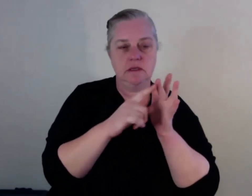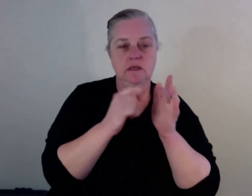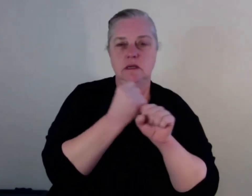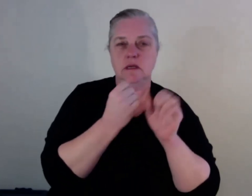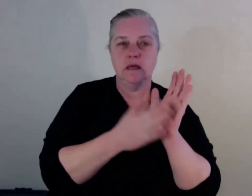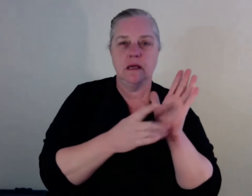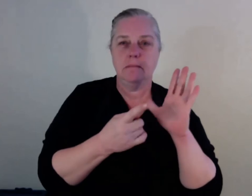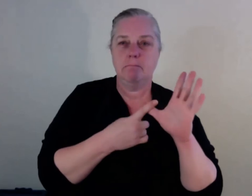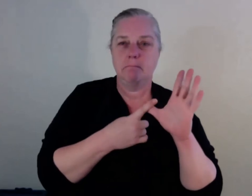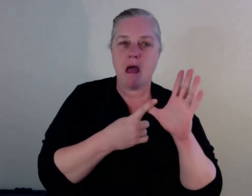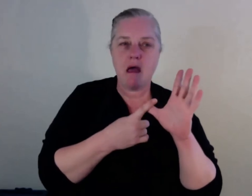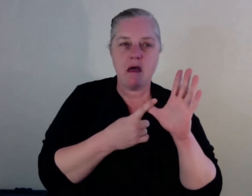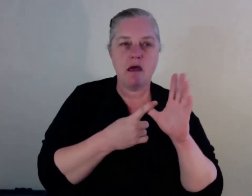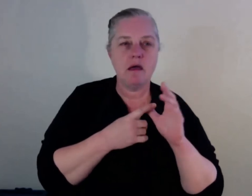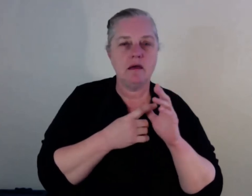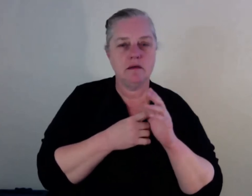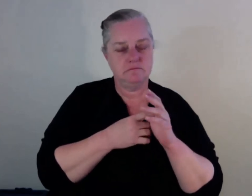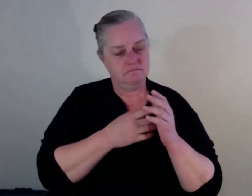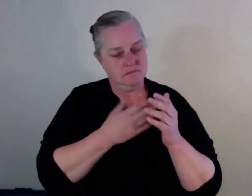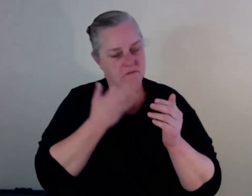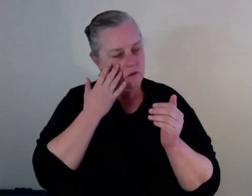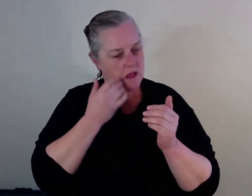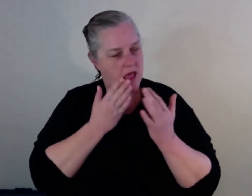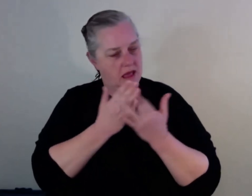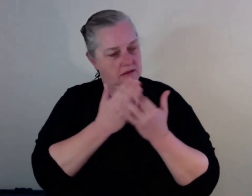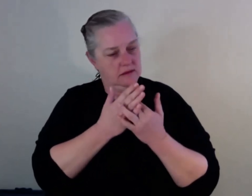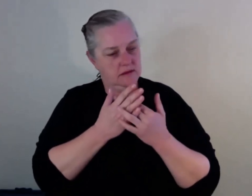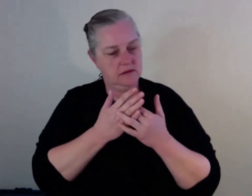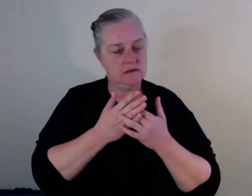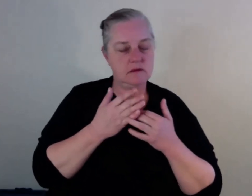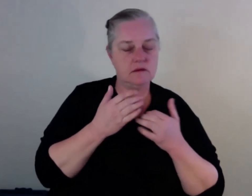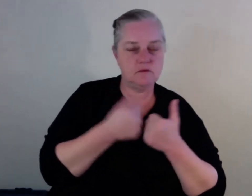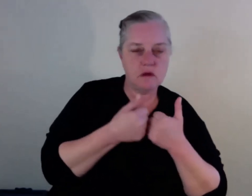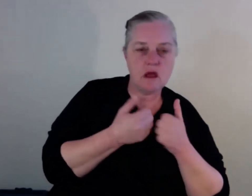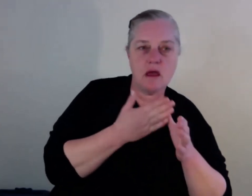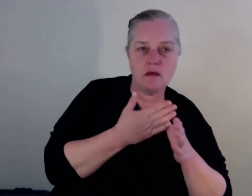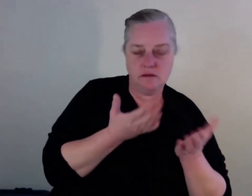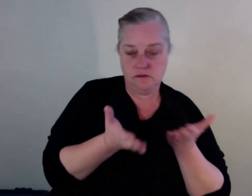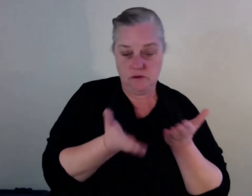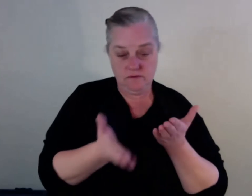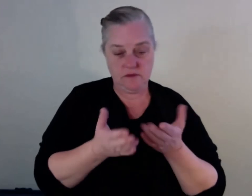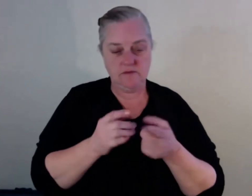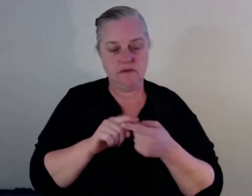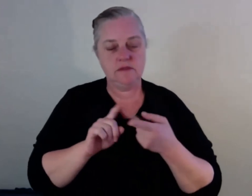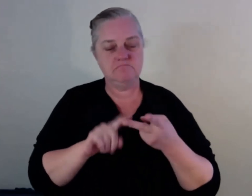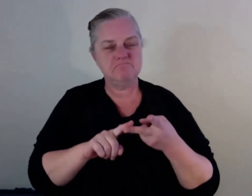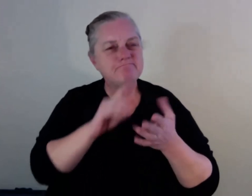services. And also things like discrimination that have to do with people's identities. So